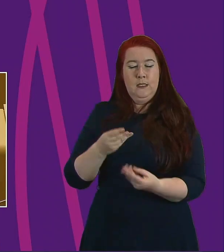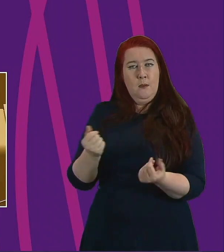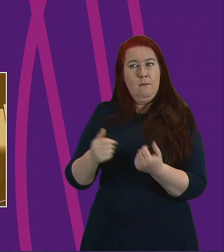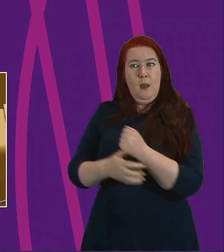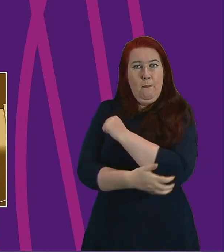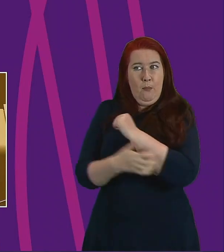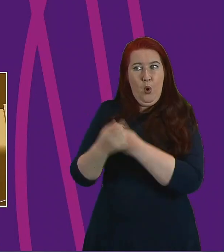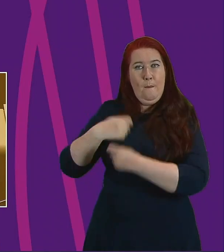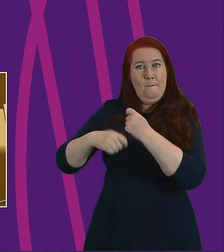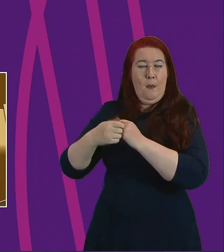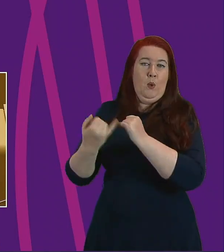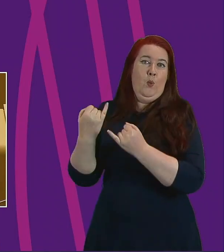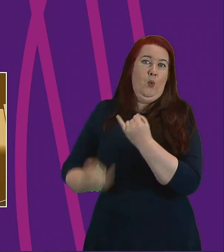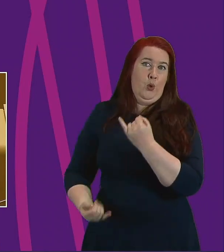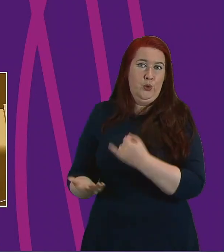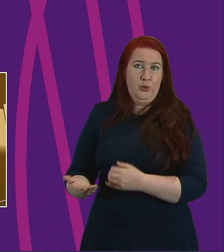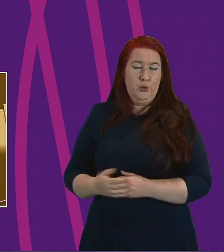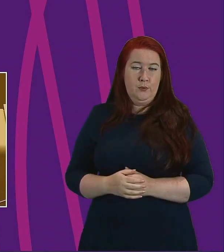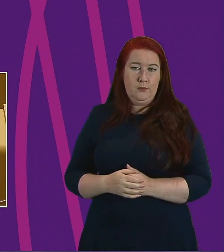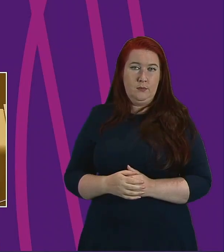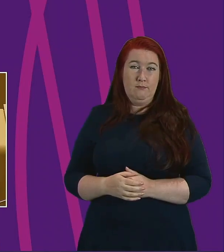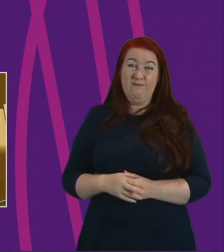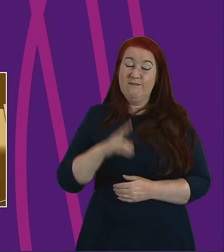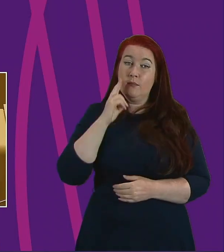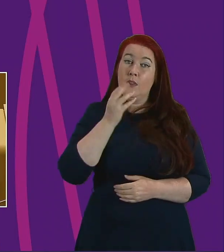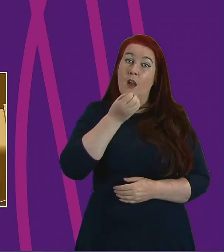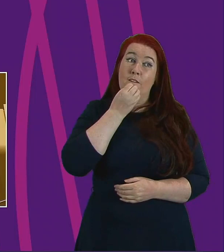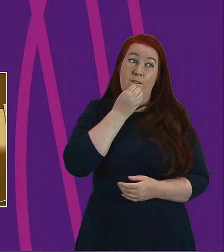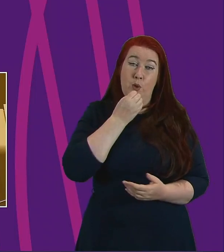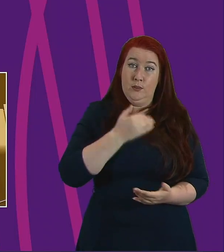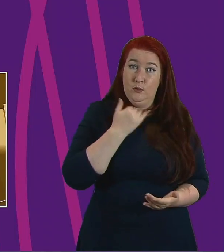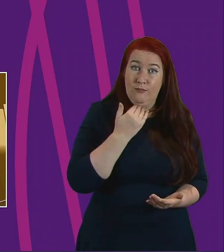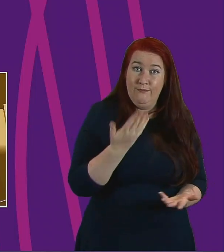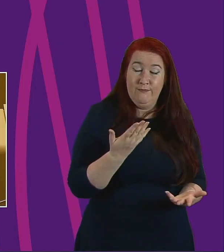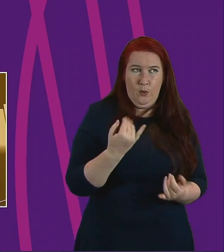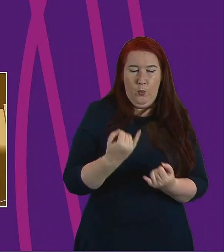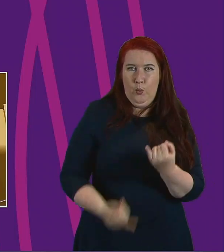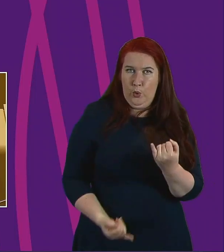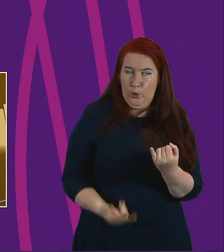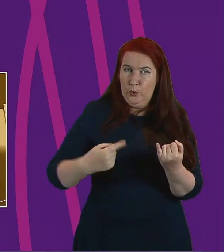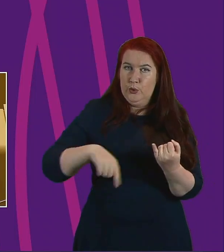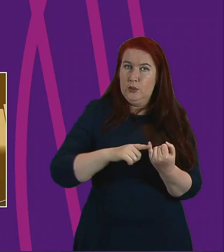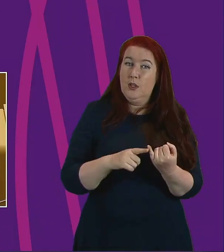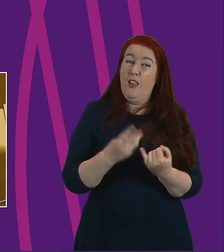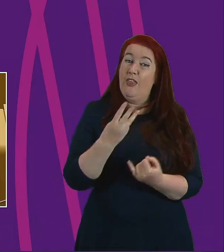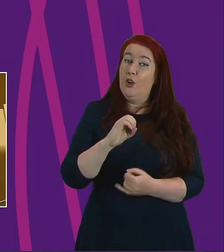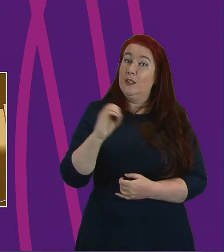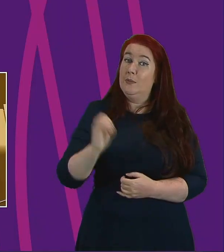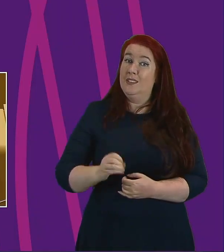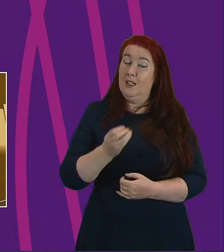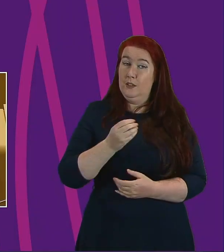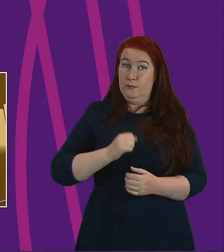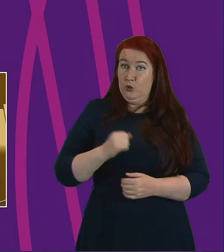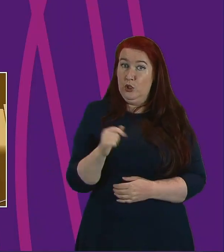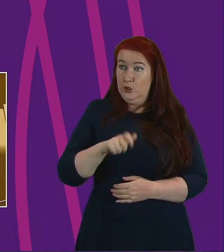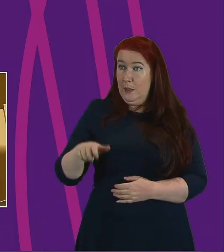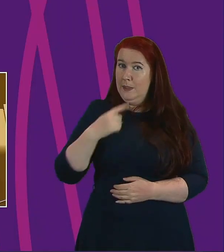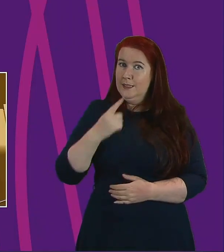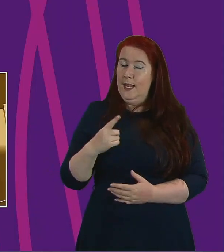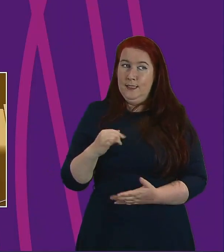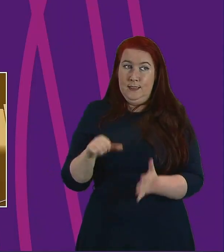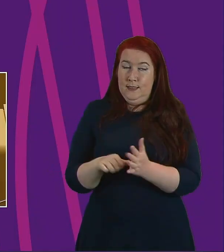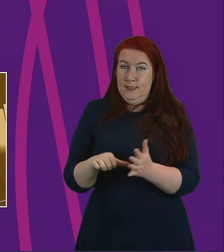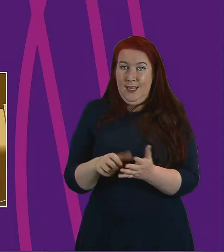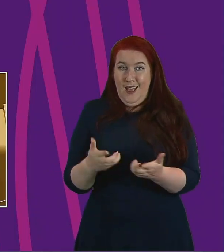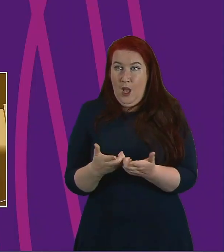We have seen unprecedented levels of food insecurity and a third of Scots have concerns over the ability to pay for food and other essential items.